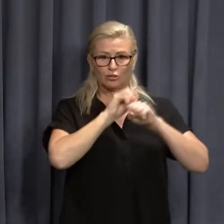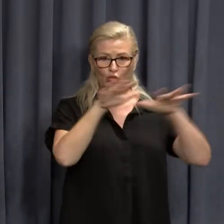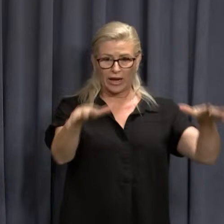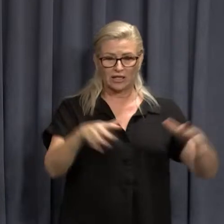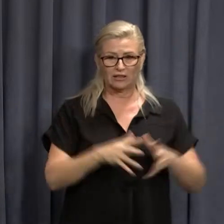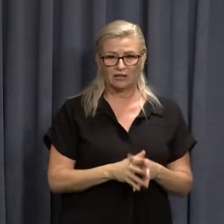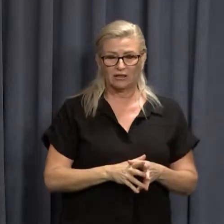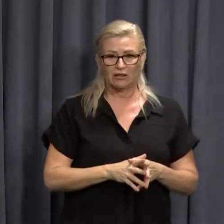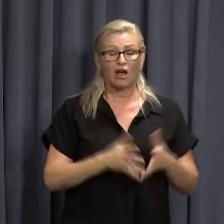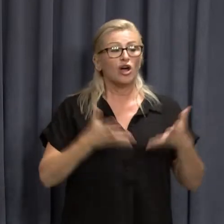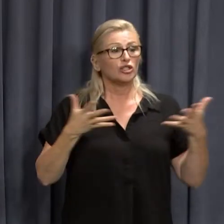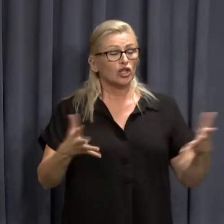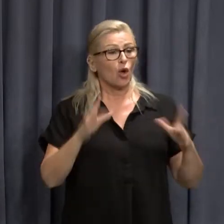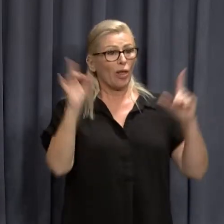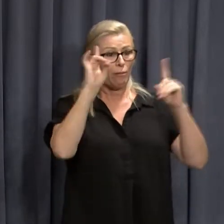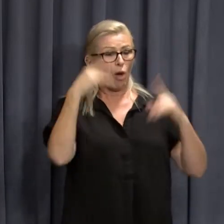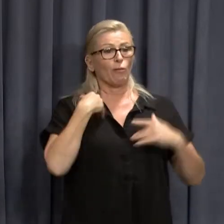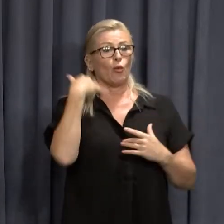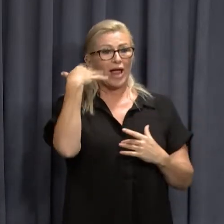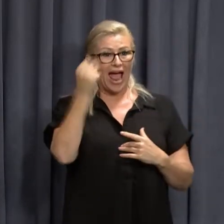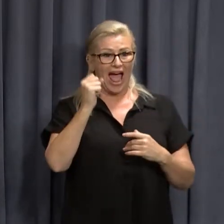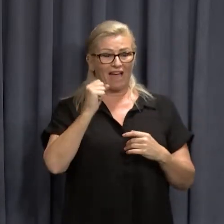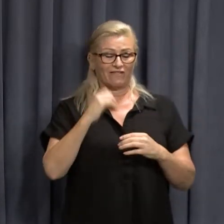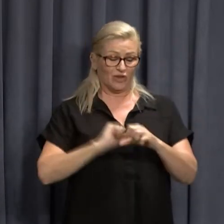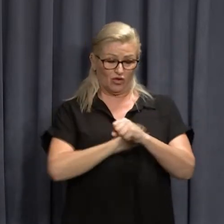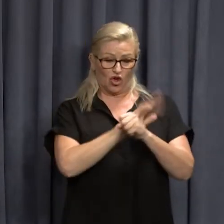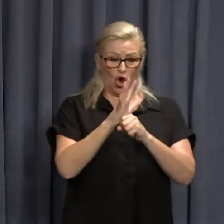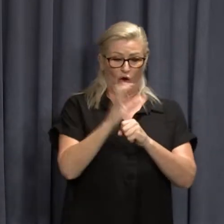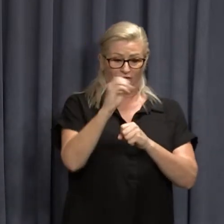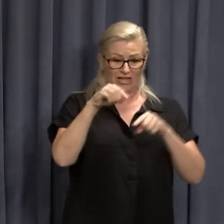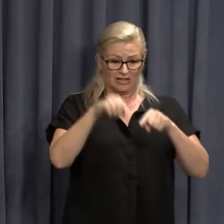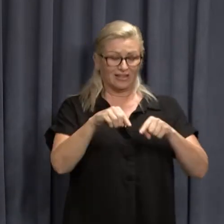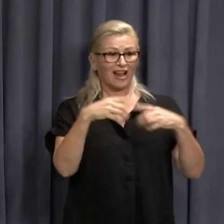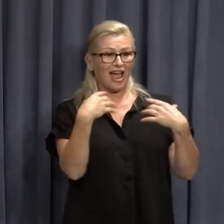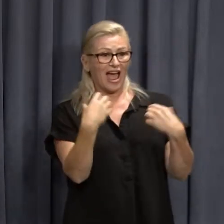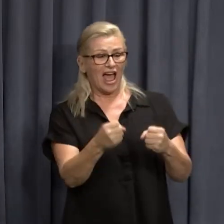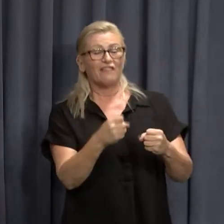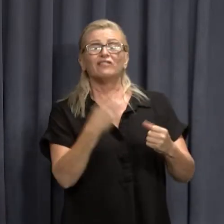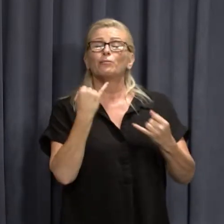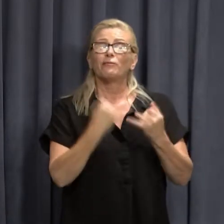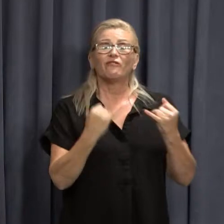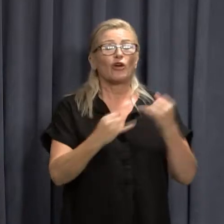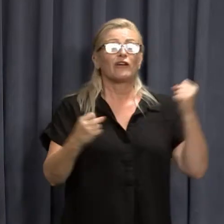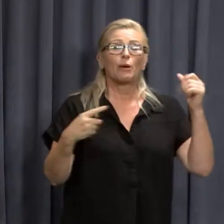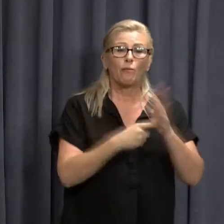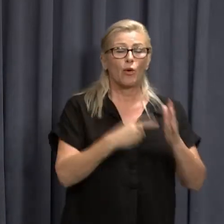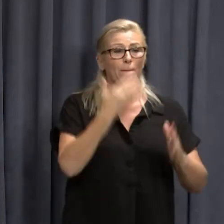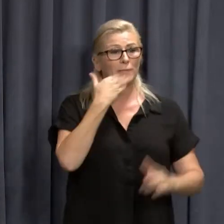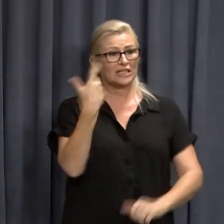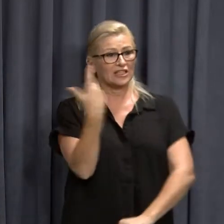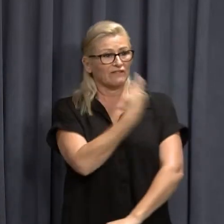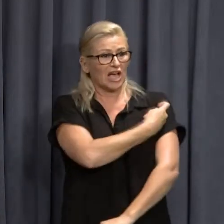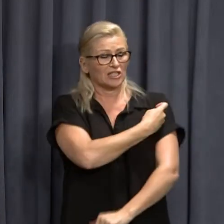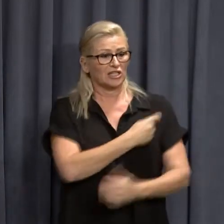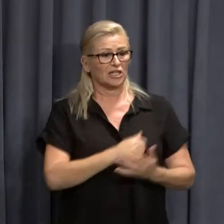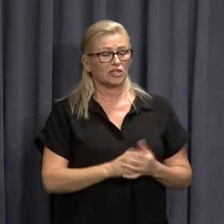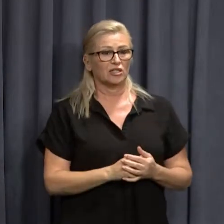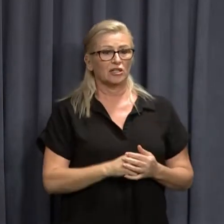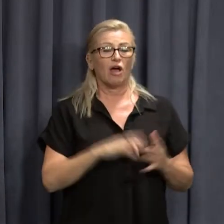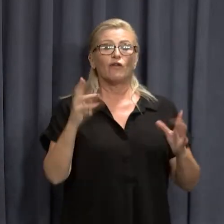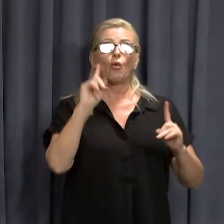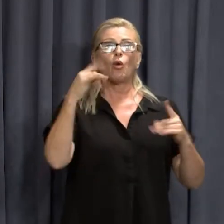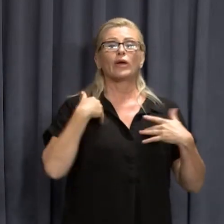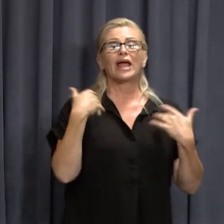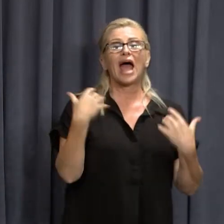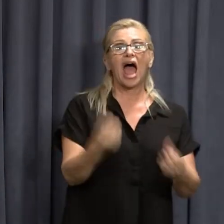So with our current Omicron outbreak lingering, it is now more important than ever to get vaccinated. Now, in light of the current outbreak we're dealing